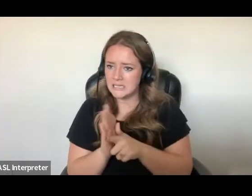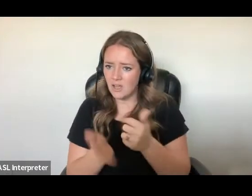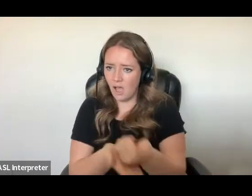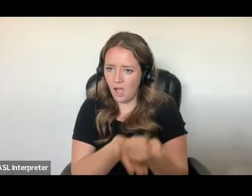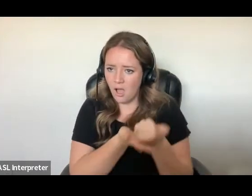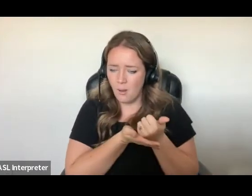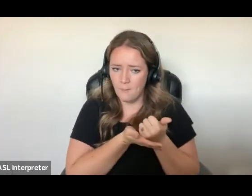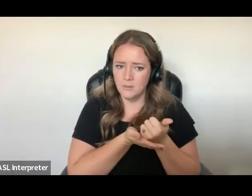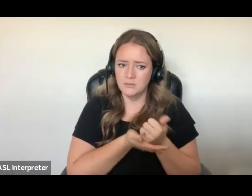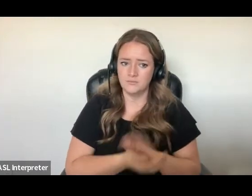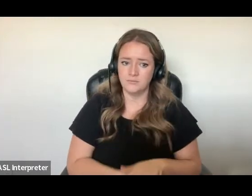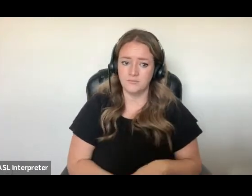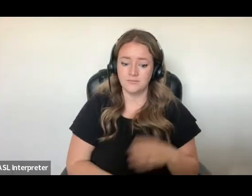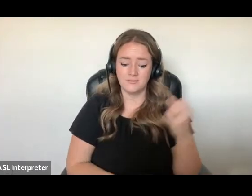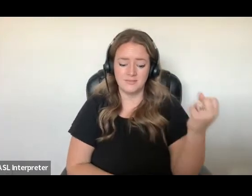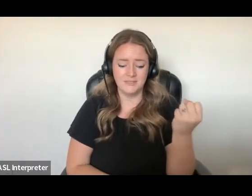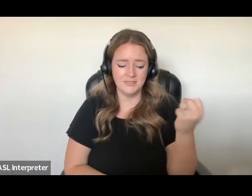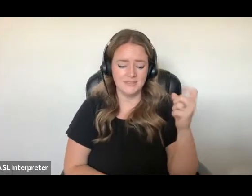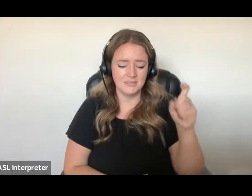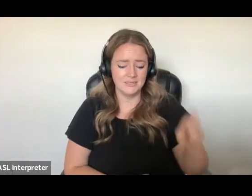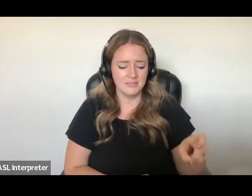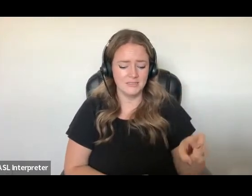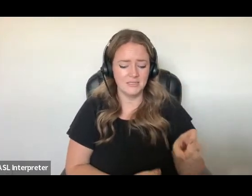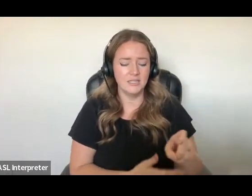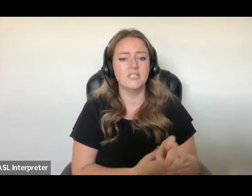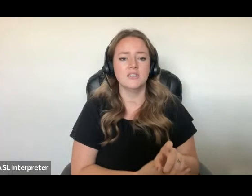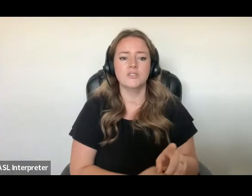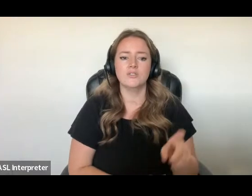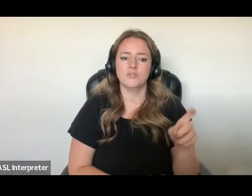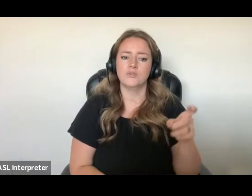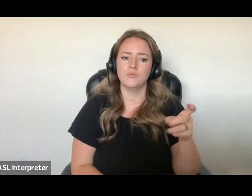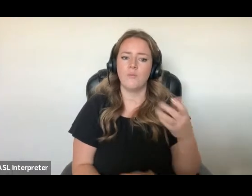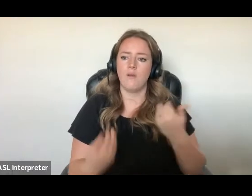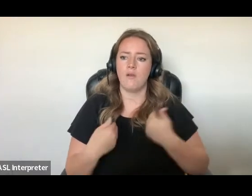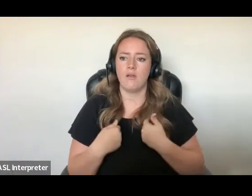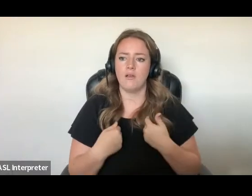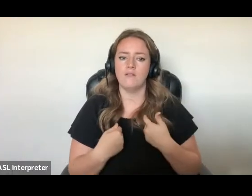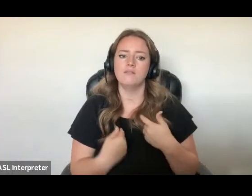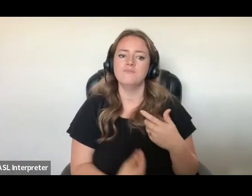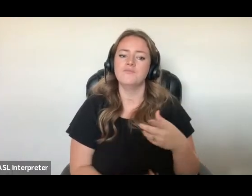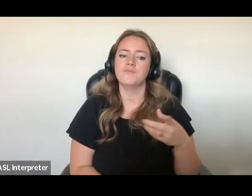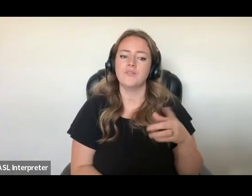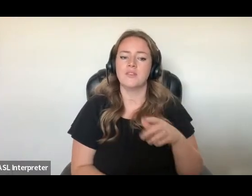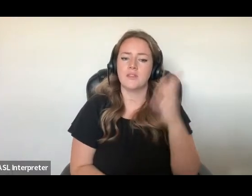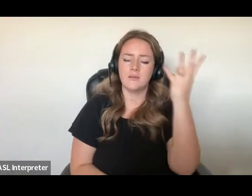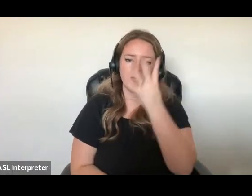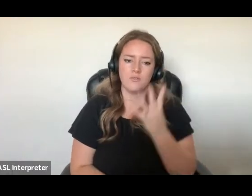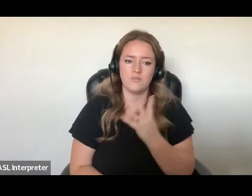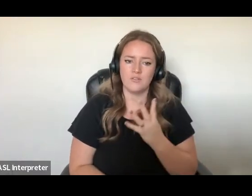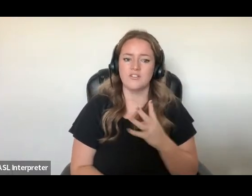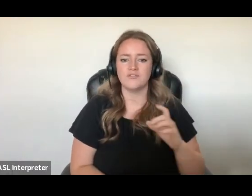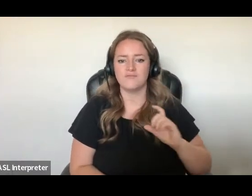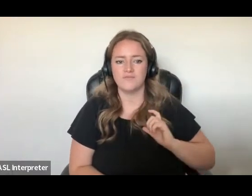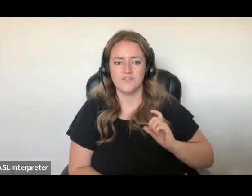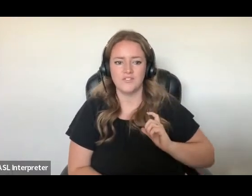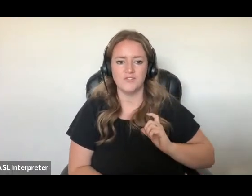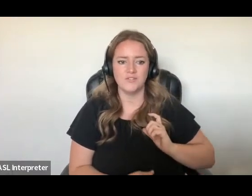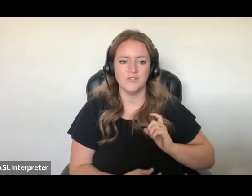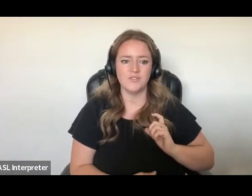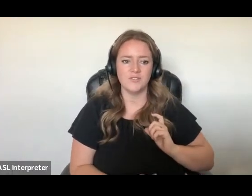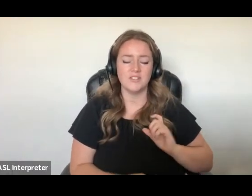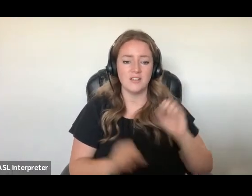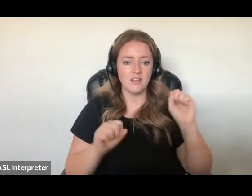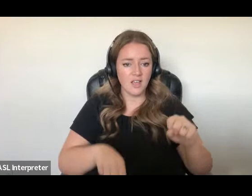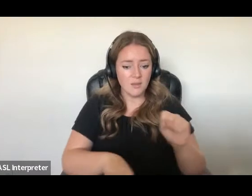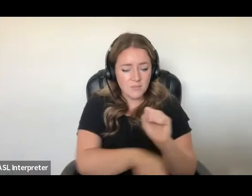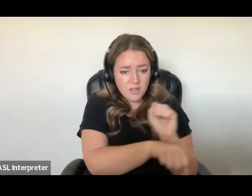Detainees are largely required to obey orders and are in constant state of powerlessness against authority of guards and immigration officials. While in immigration detention, they may be handcuffed,